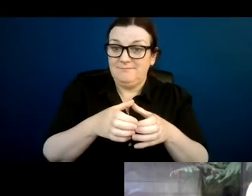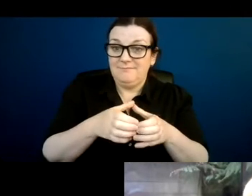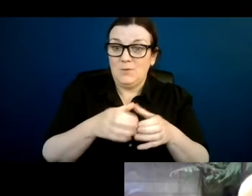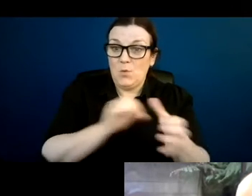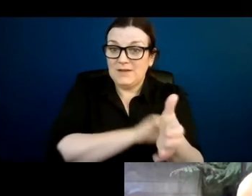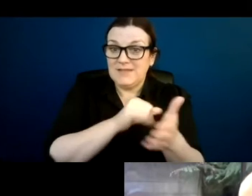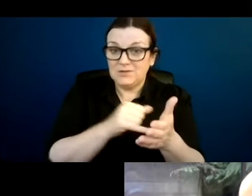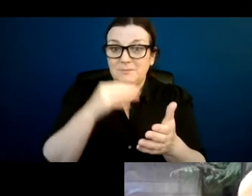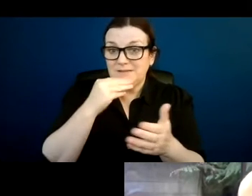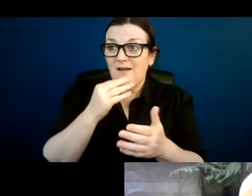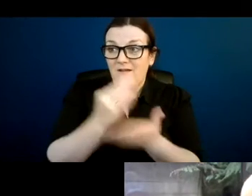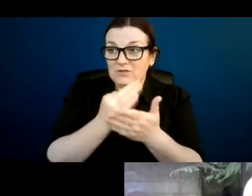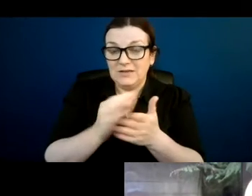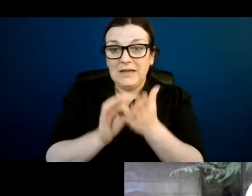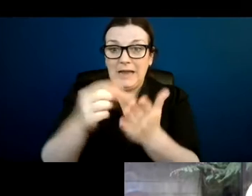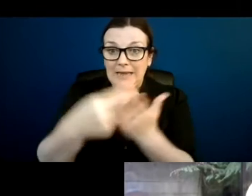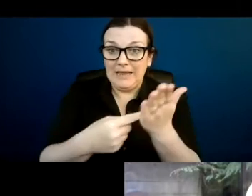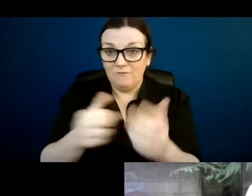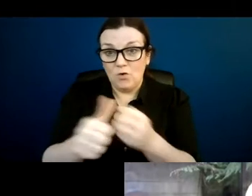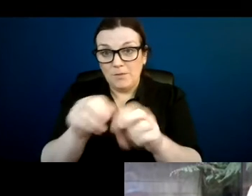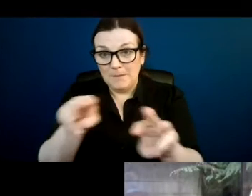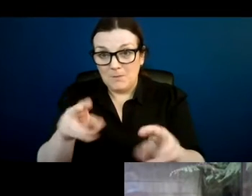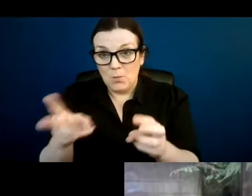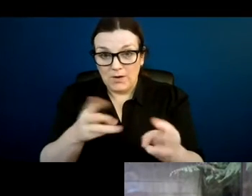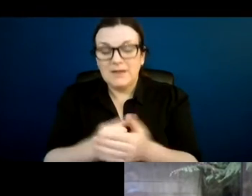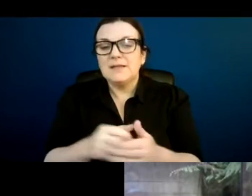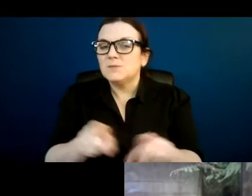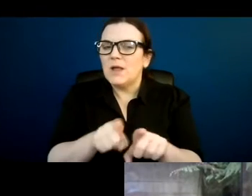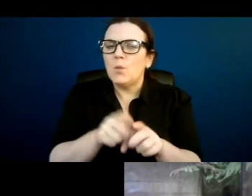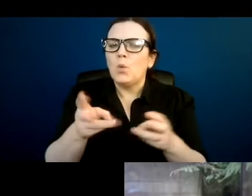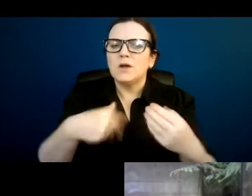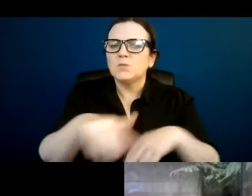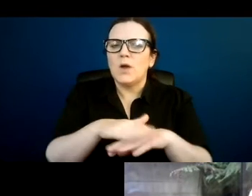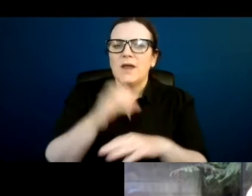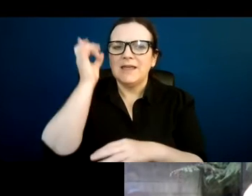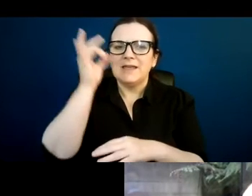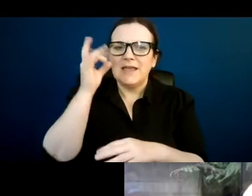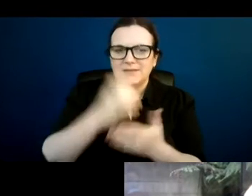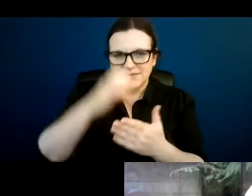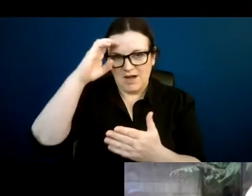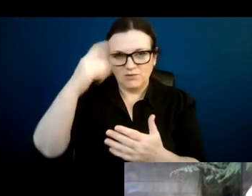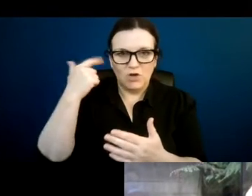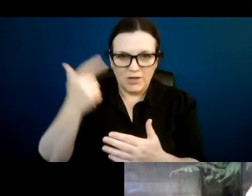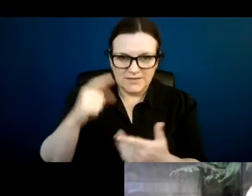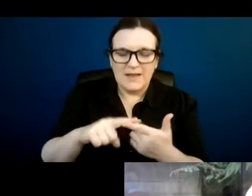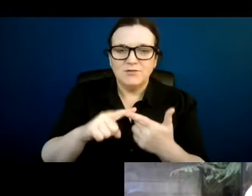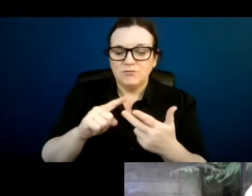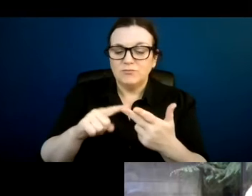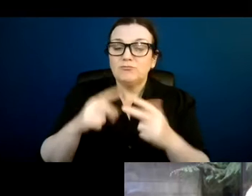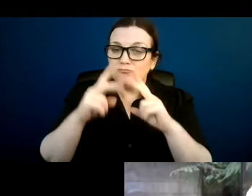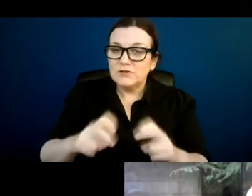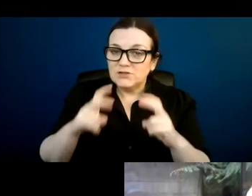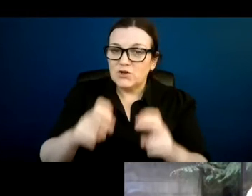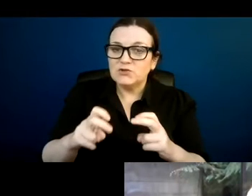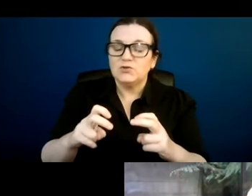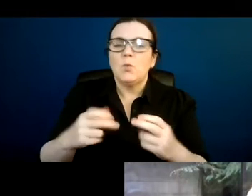is also a welcome research fellow and visiting professor at King's College London, has also been a research affiliate at the Essex autonomy project,